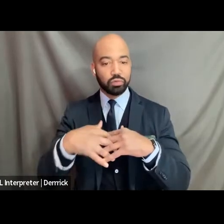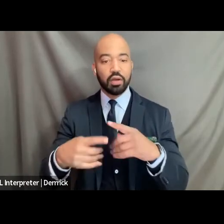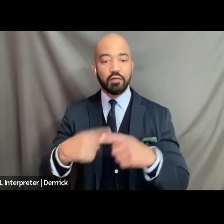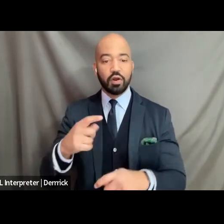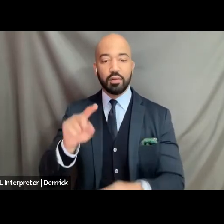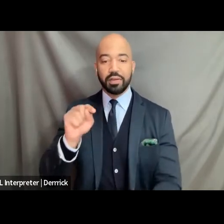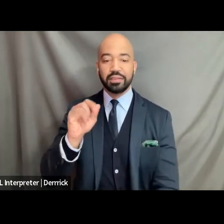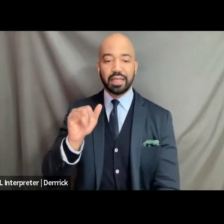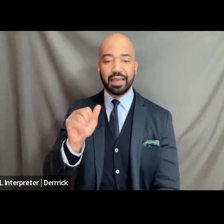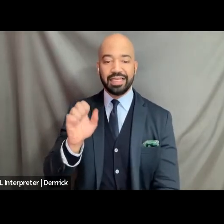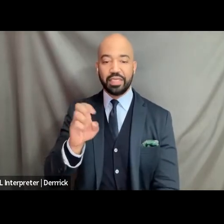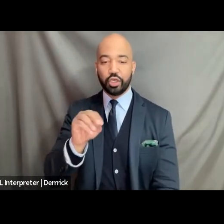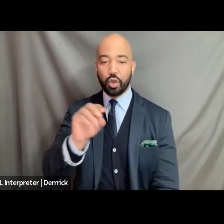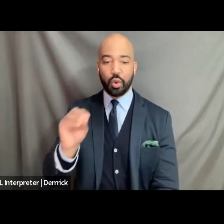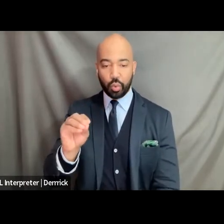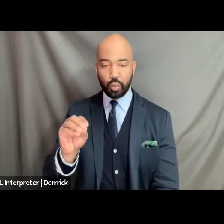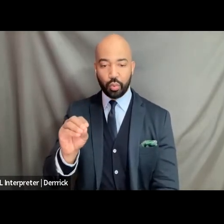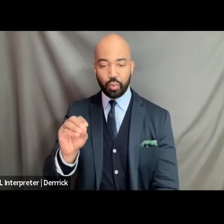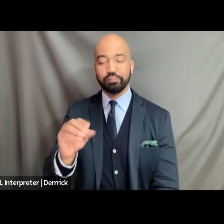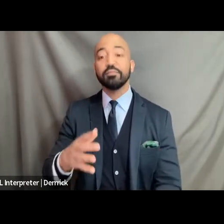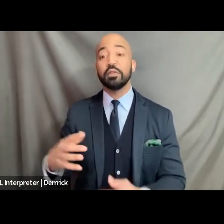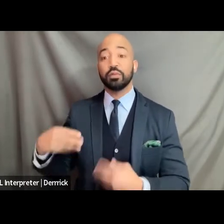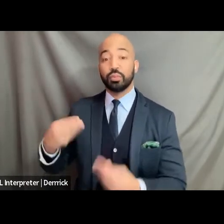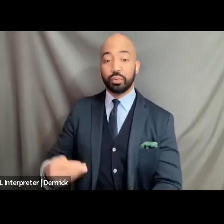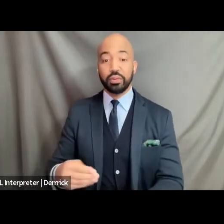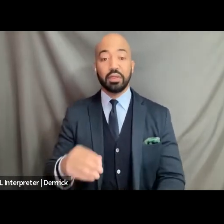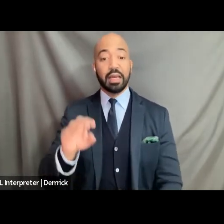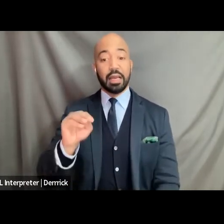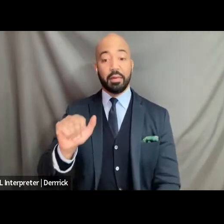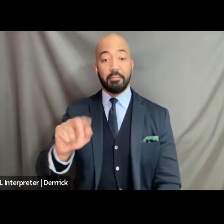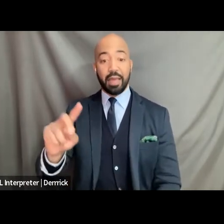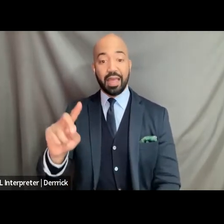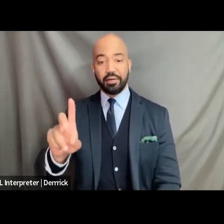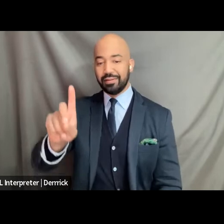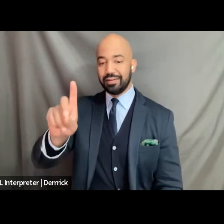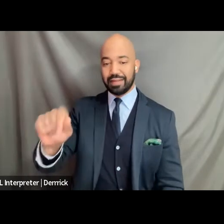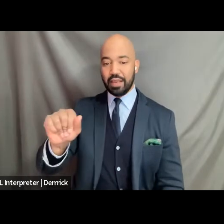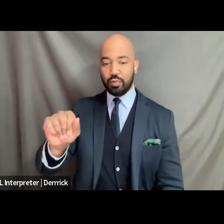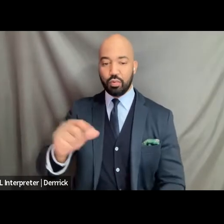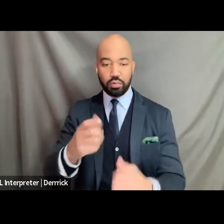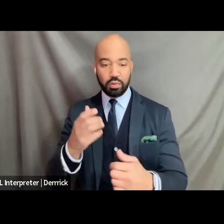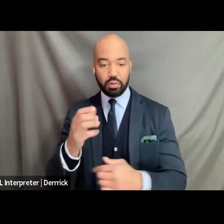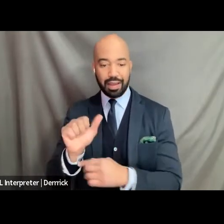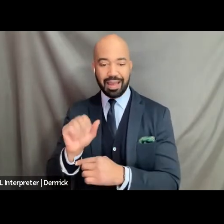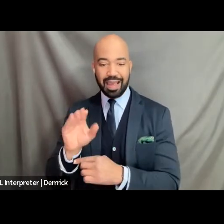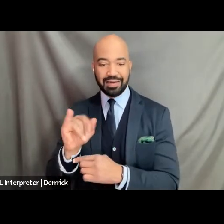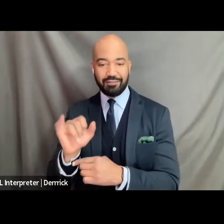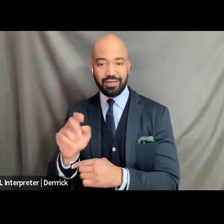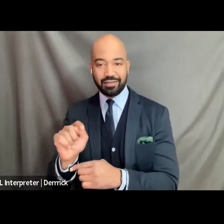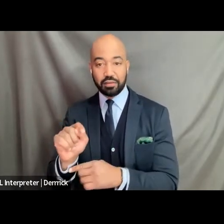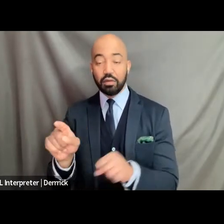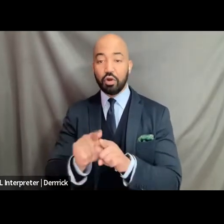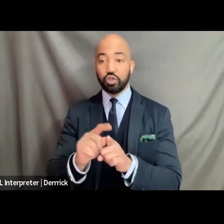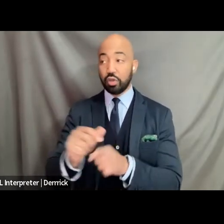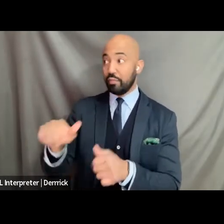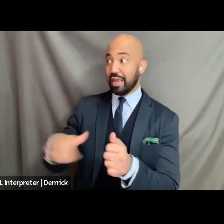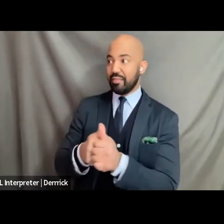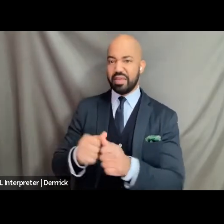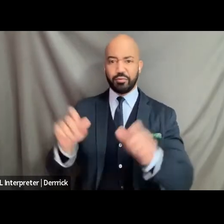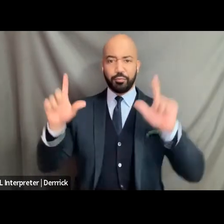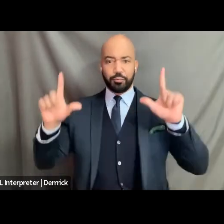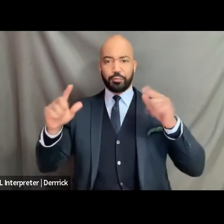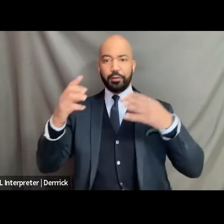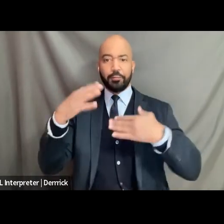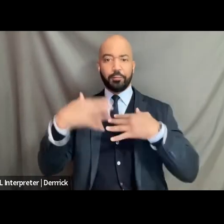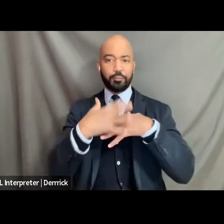um i am a mad disabled activist um i behind me is a hopi tapestry with shades